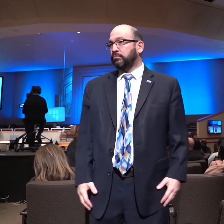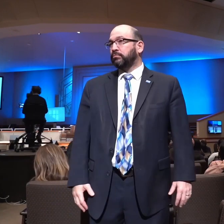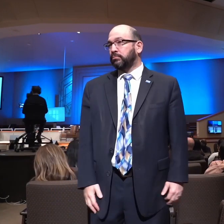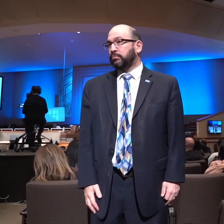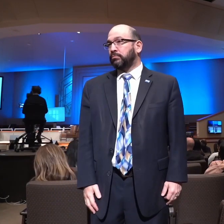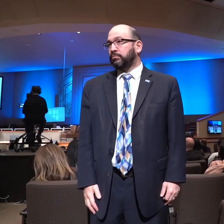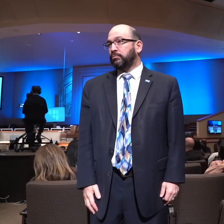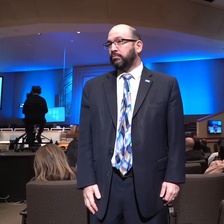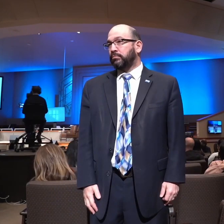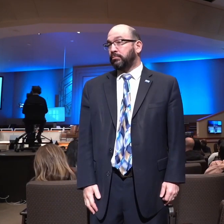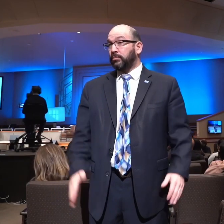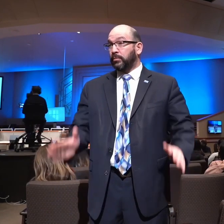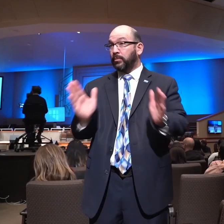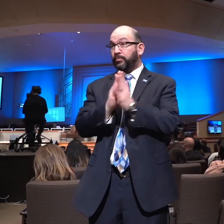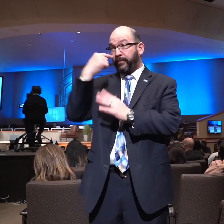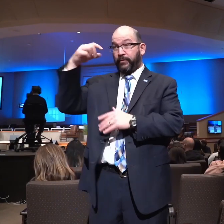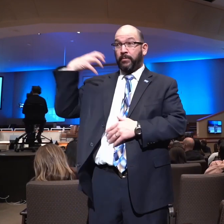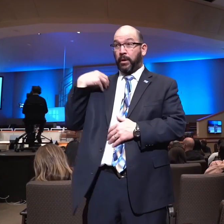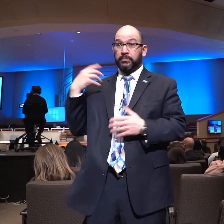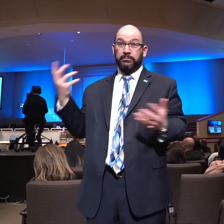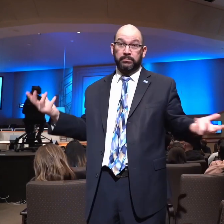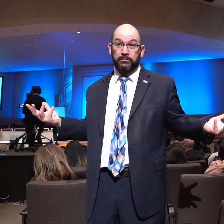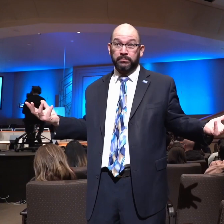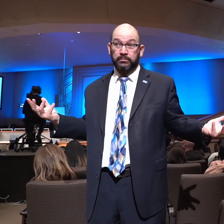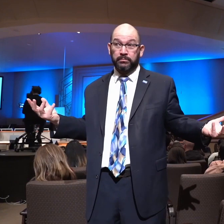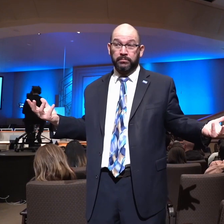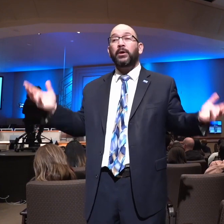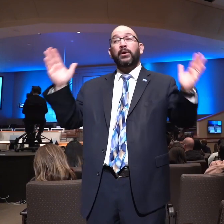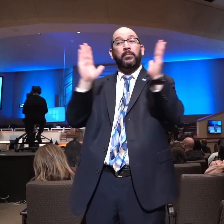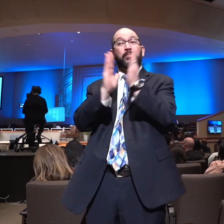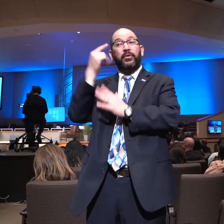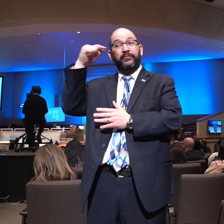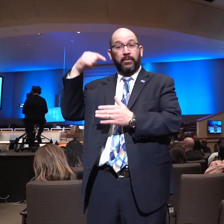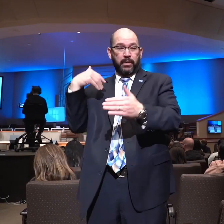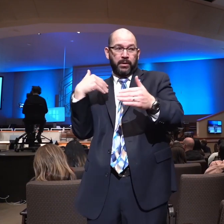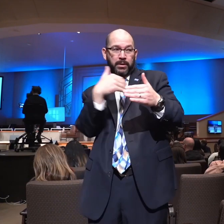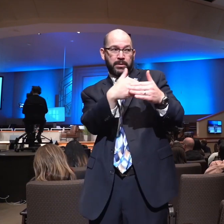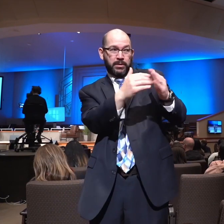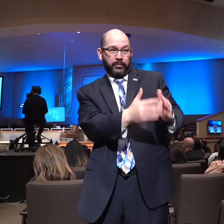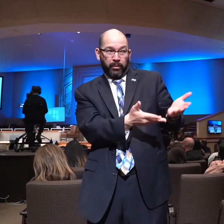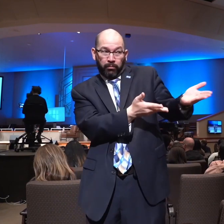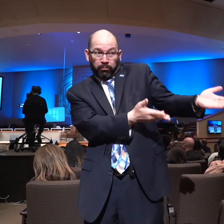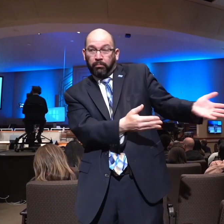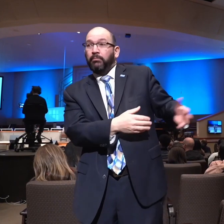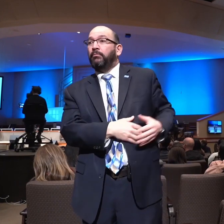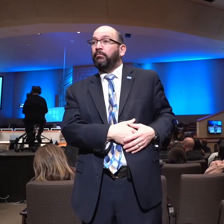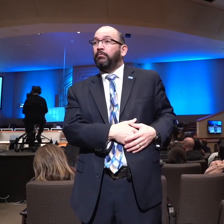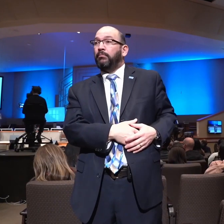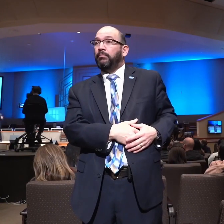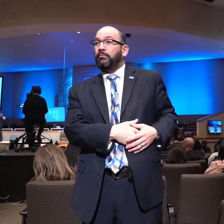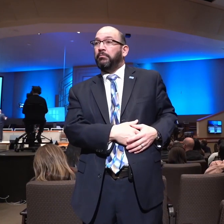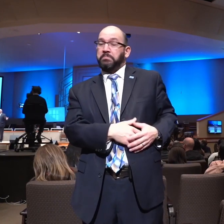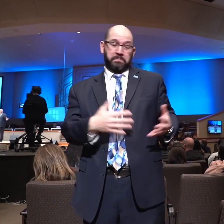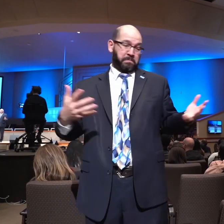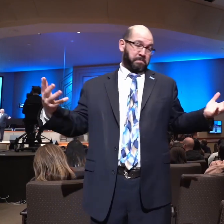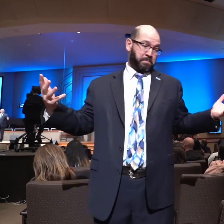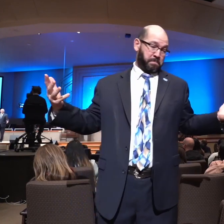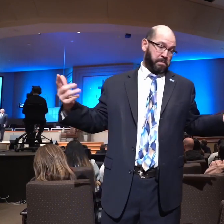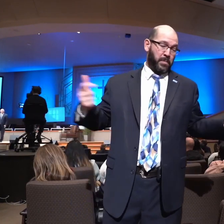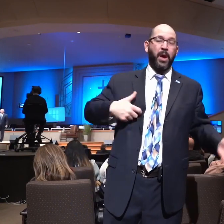Do you pray for your boss? Do you pray for your neighbor? Look it. I don't know who's bugging you in